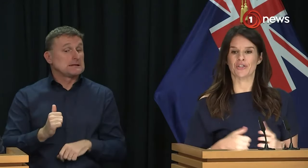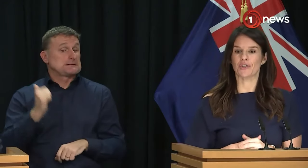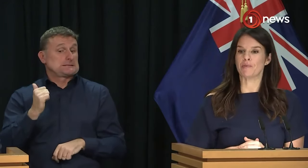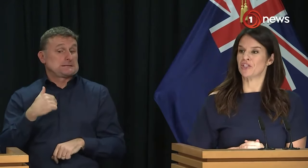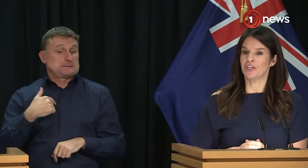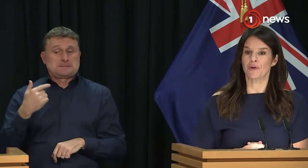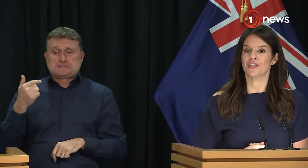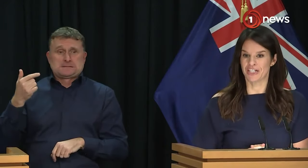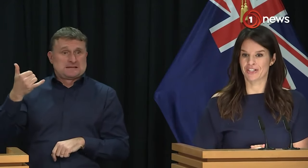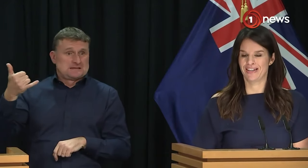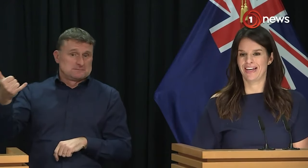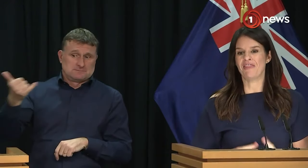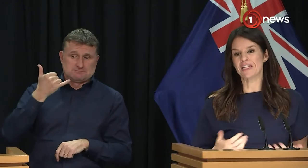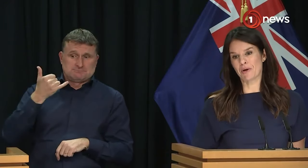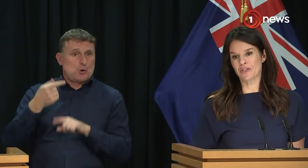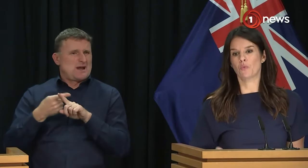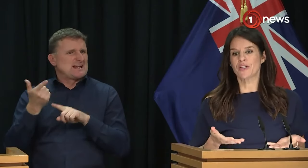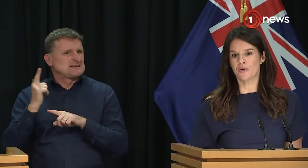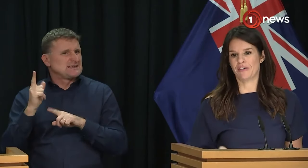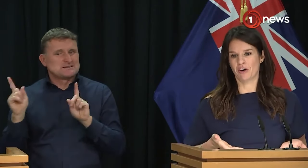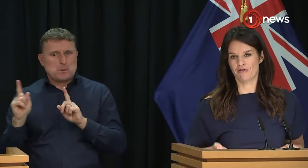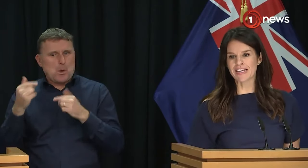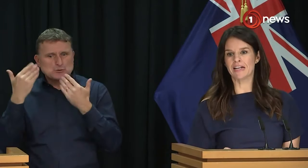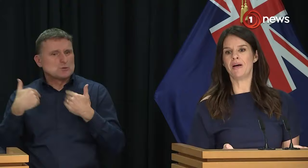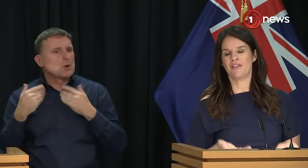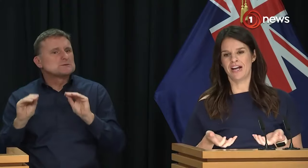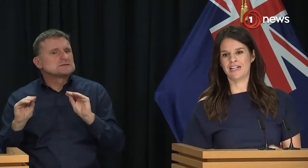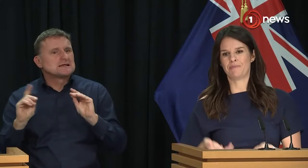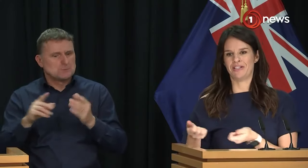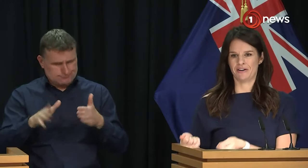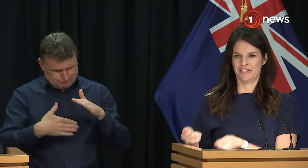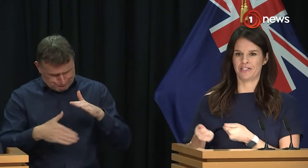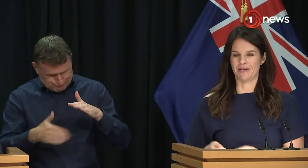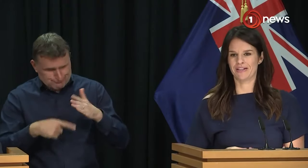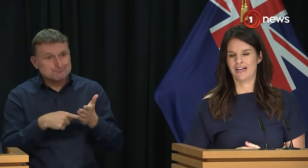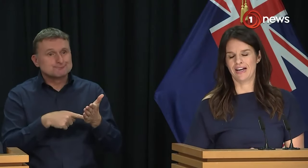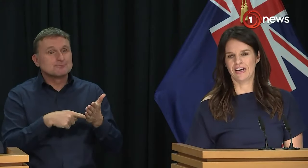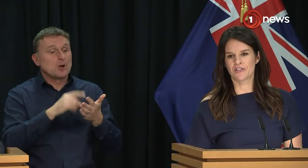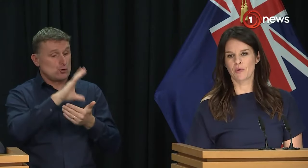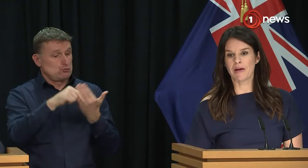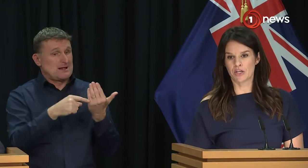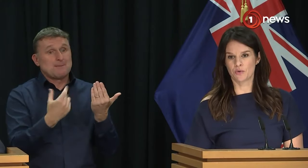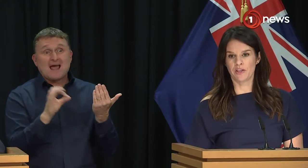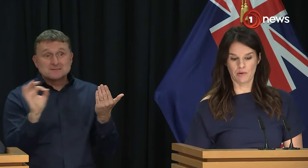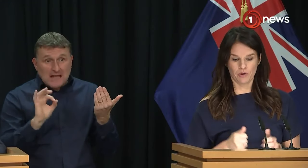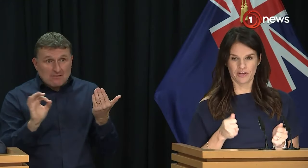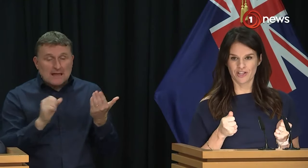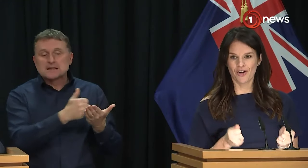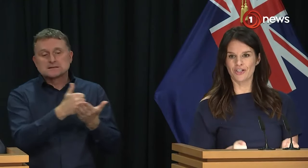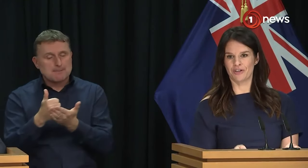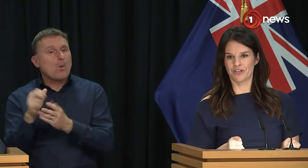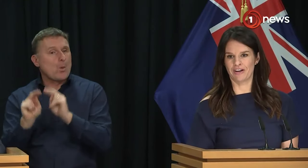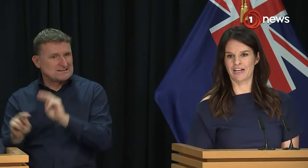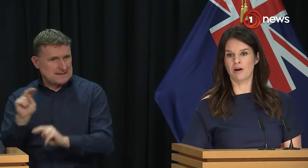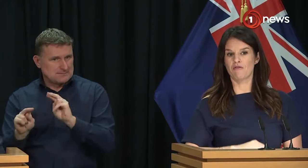from an English teacher told me she didn't know what to teach and that's because we don't have a curriculum that underpins our assessment. So we're making sure that we put